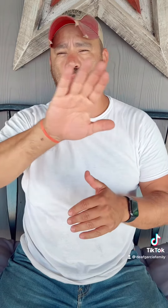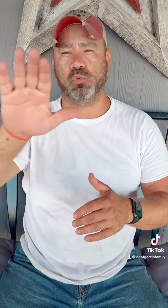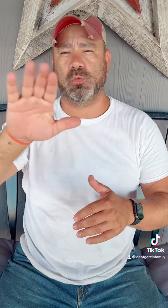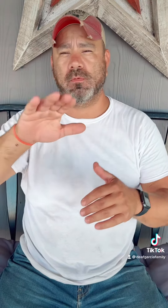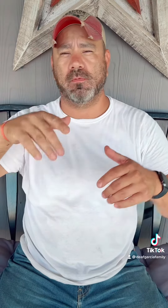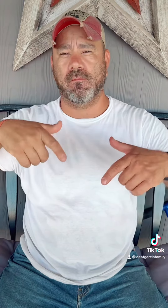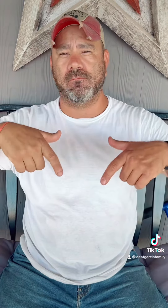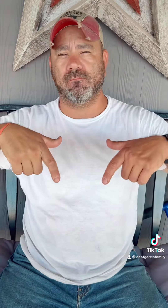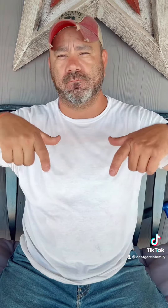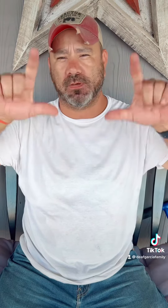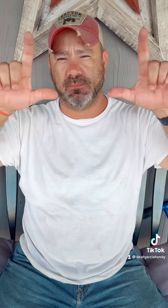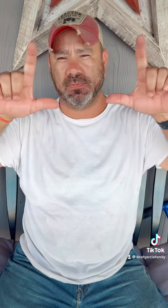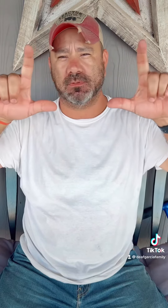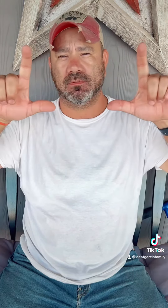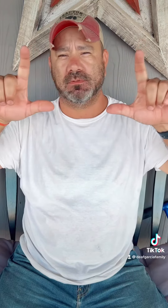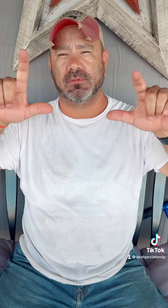Show your videos.